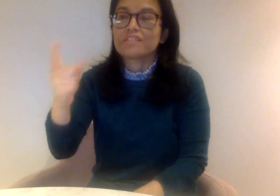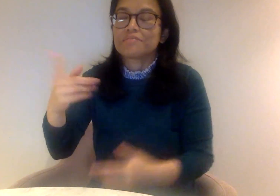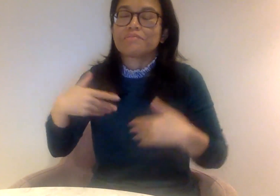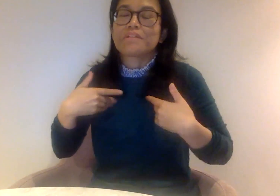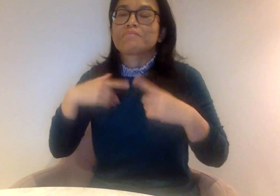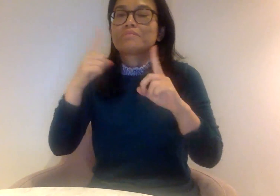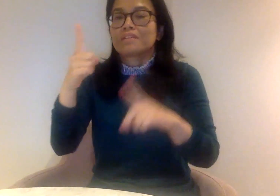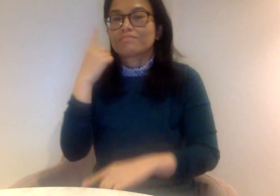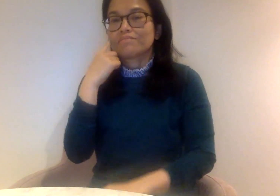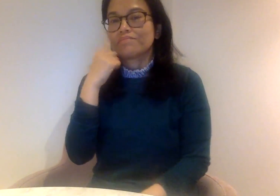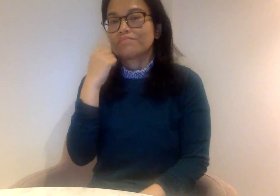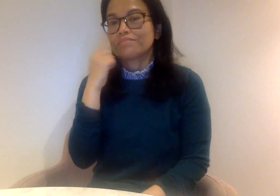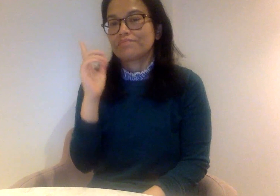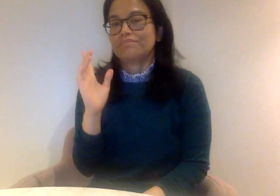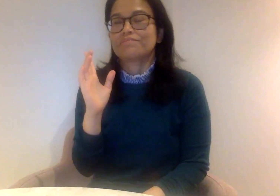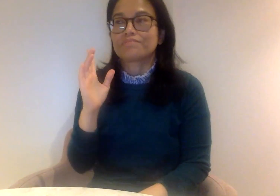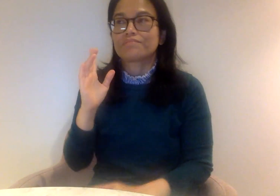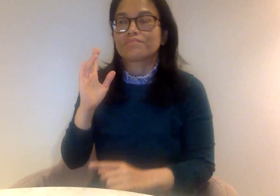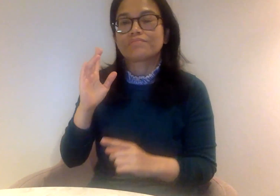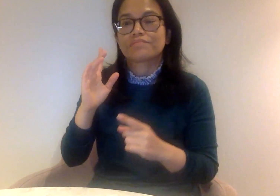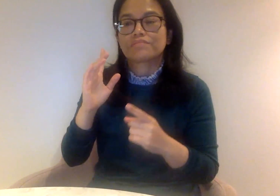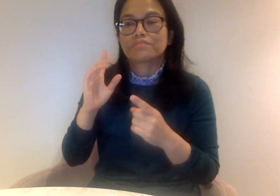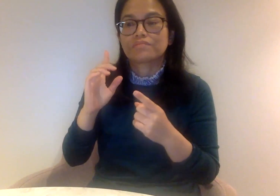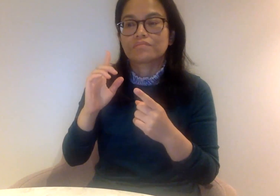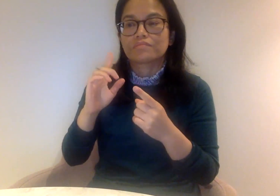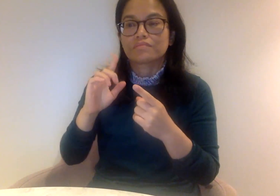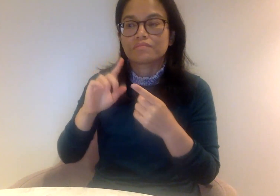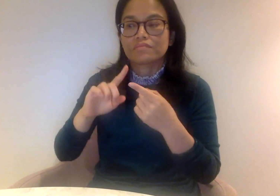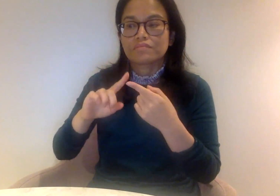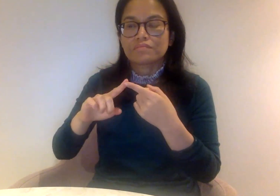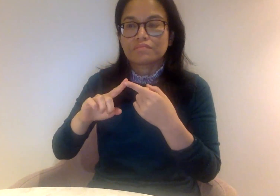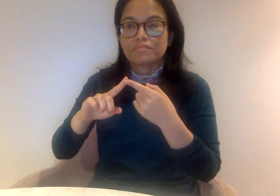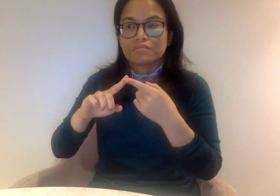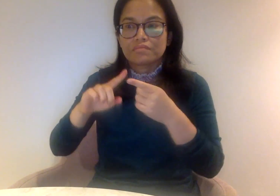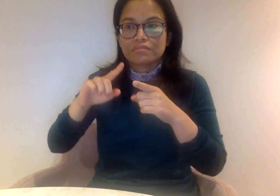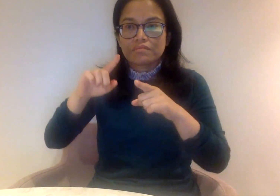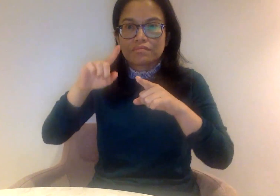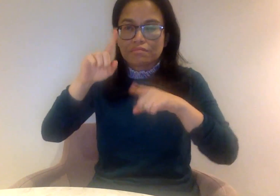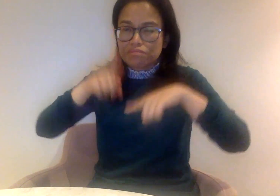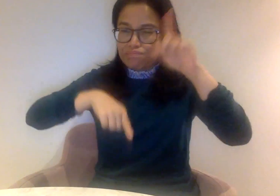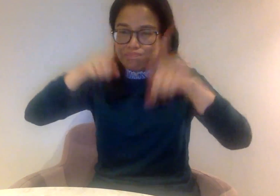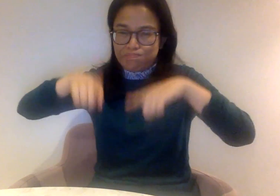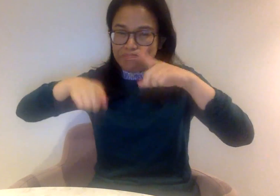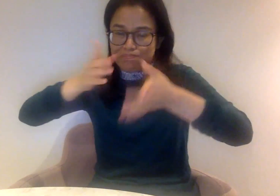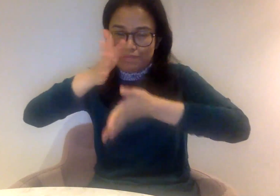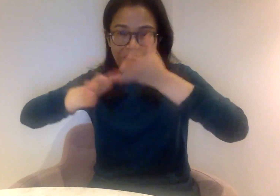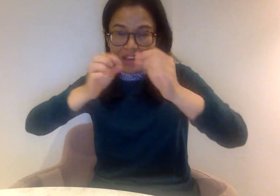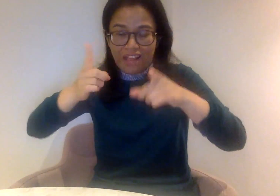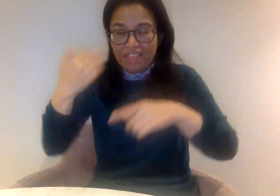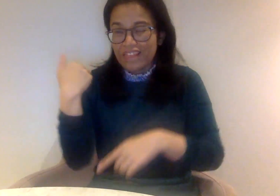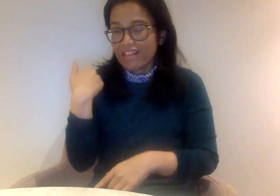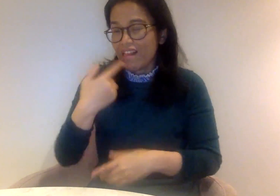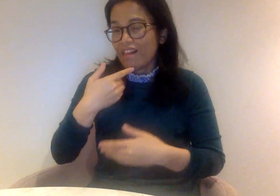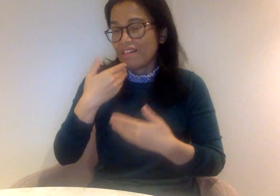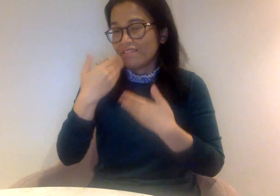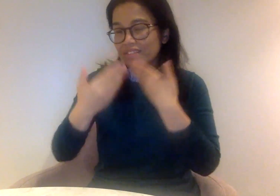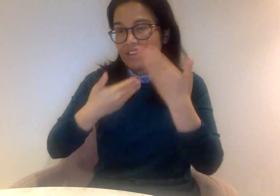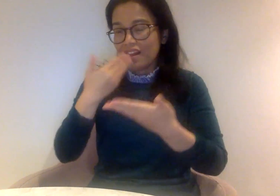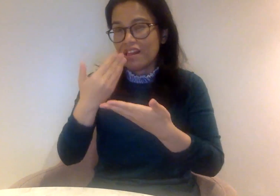But they need to also keep in mind that there's quite a diversity of people who use